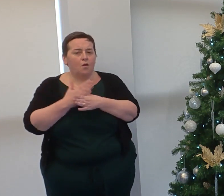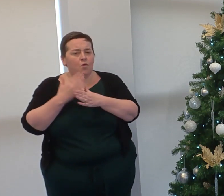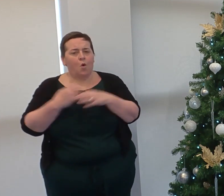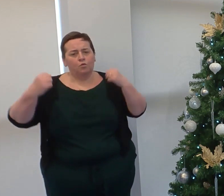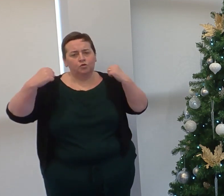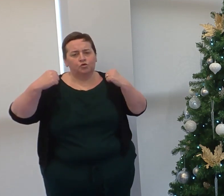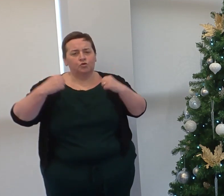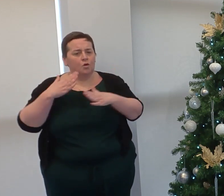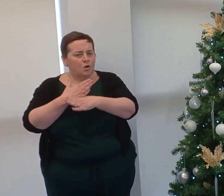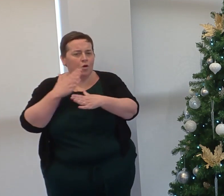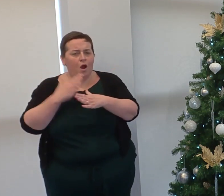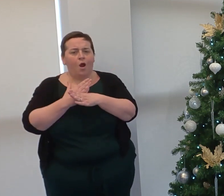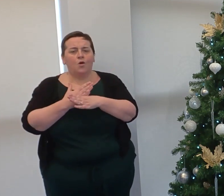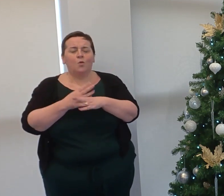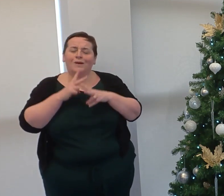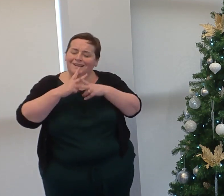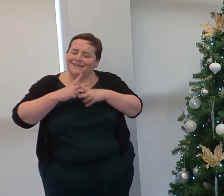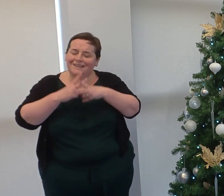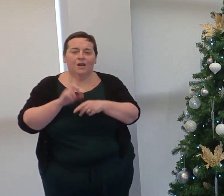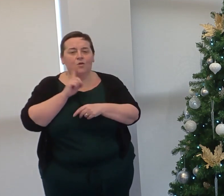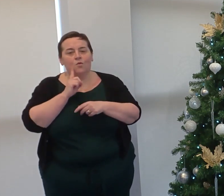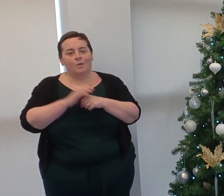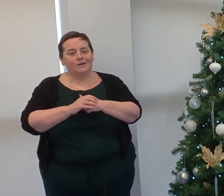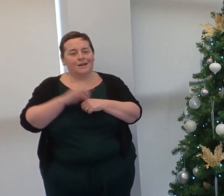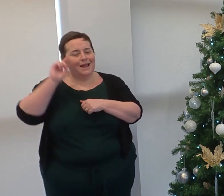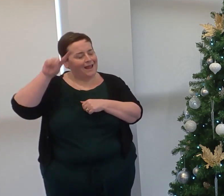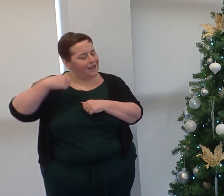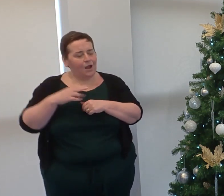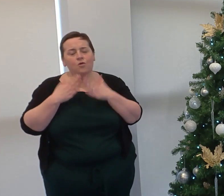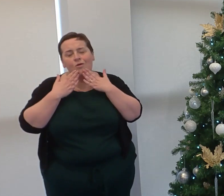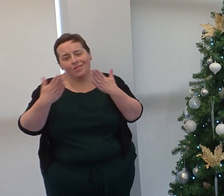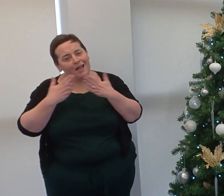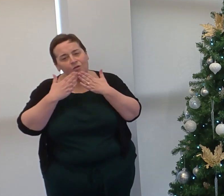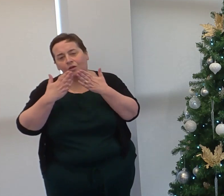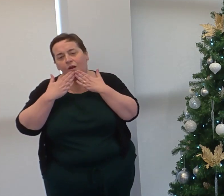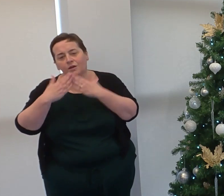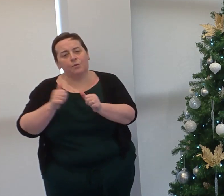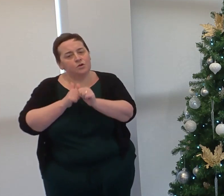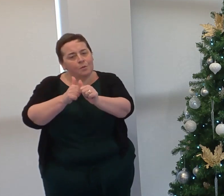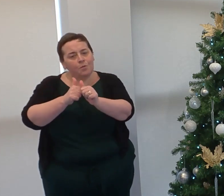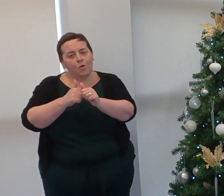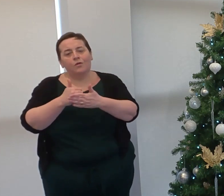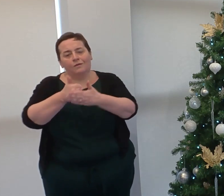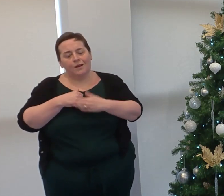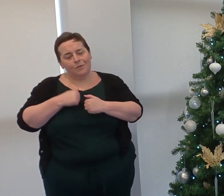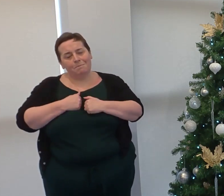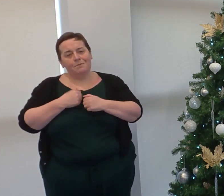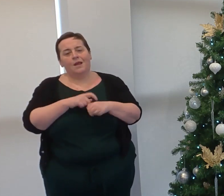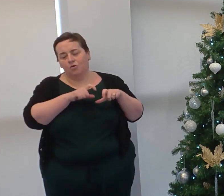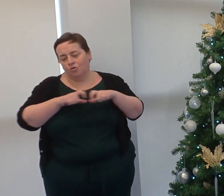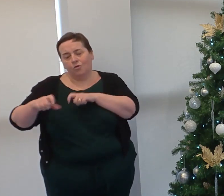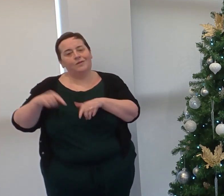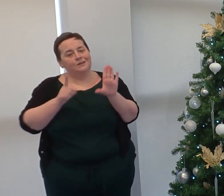hardworking, principled and caring women. I cannot thank them enough for the support they have given me throughout